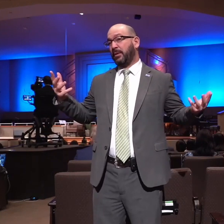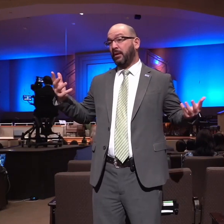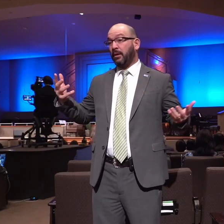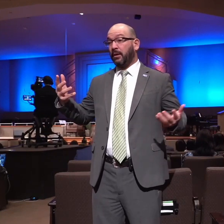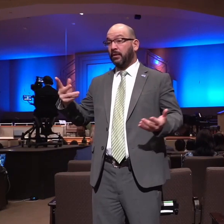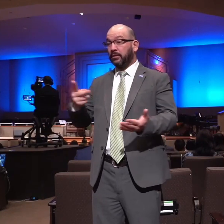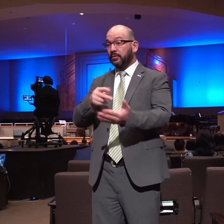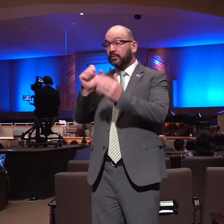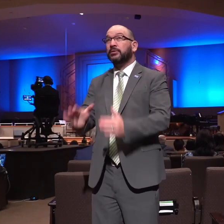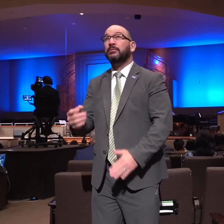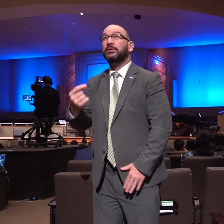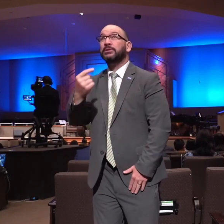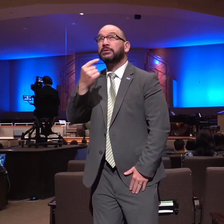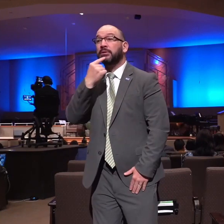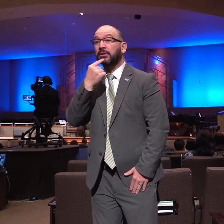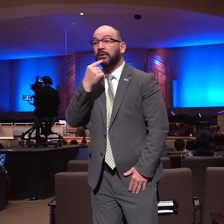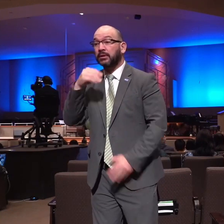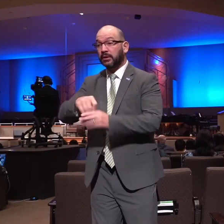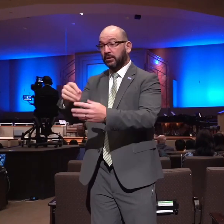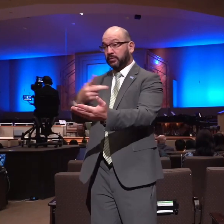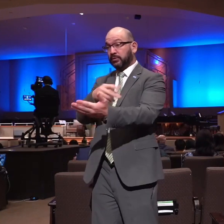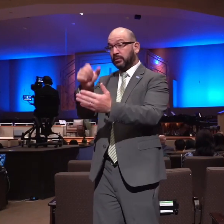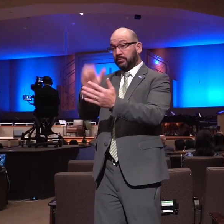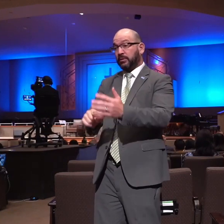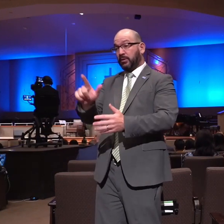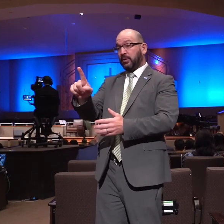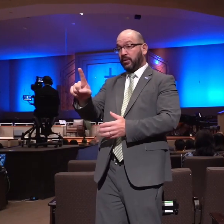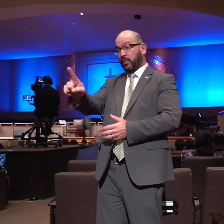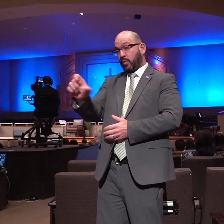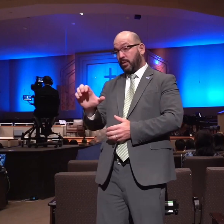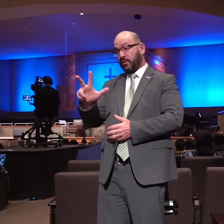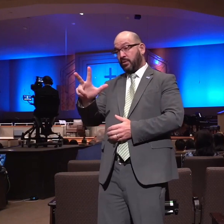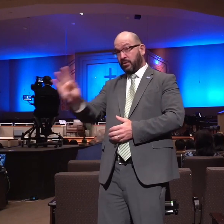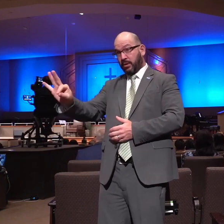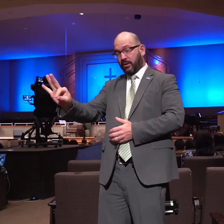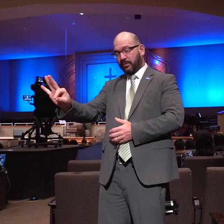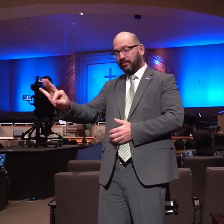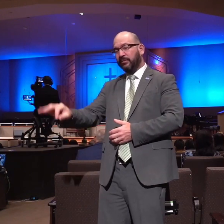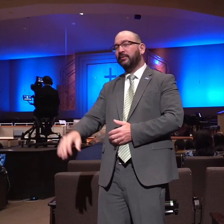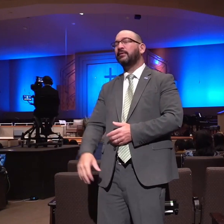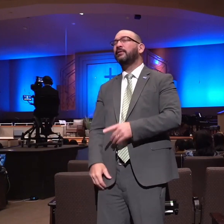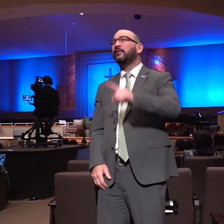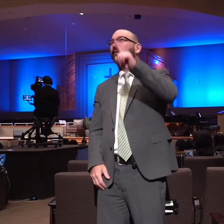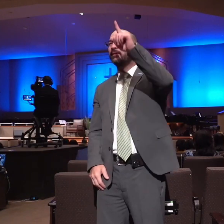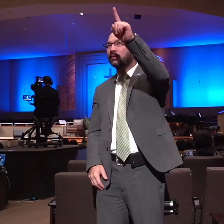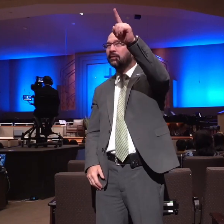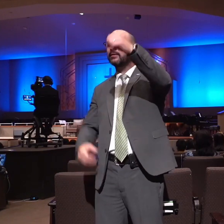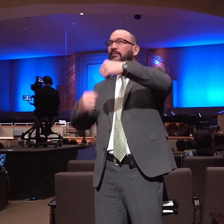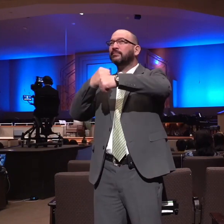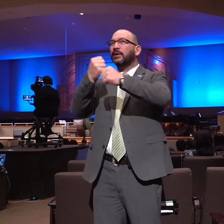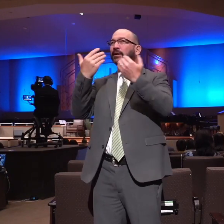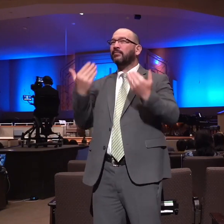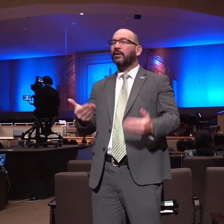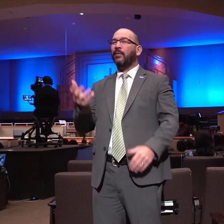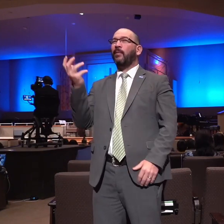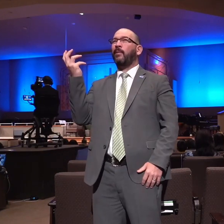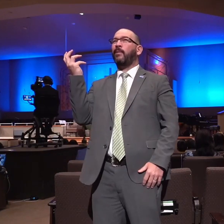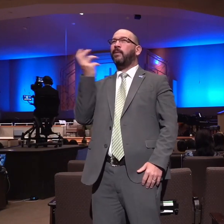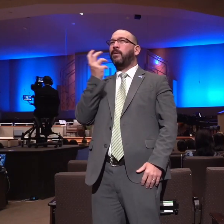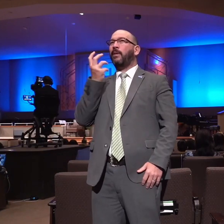in Psalm 139 I am fearfully and wonderfully made marvelous are thy works and